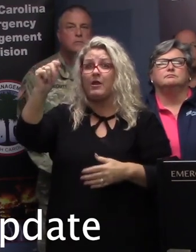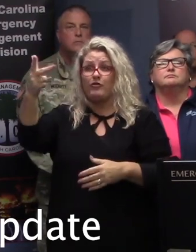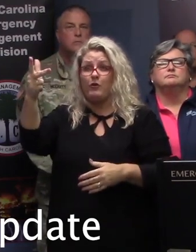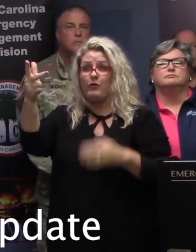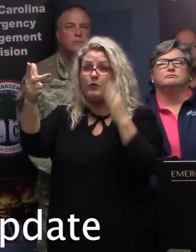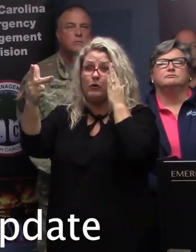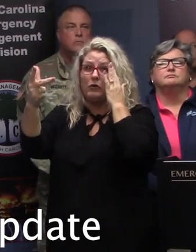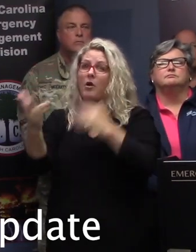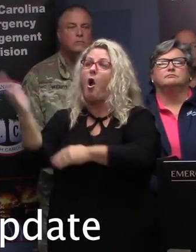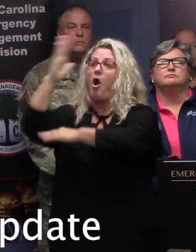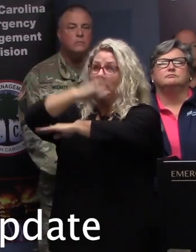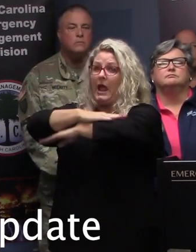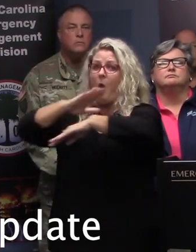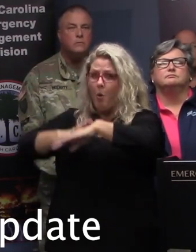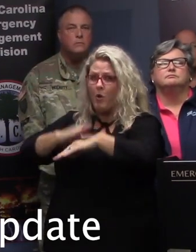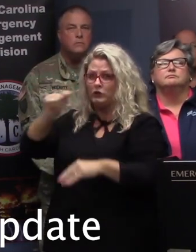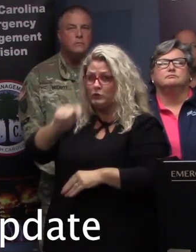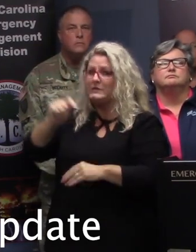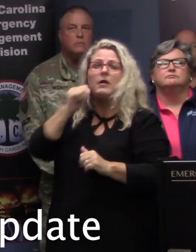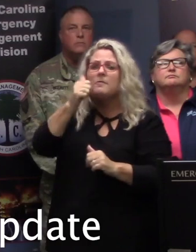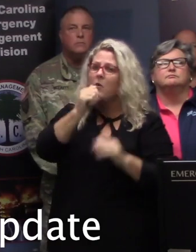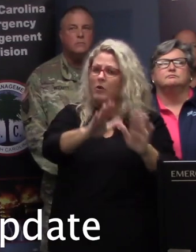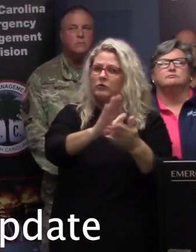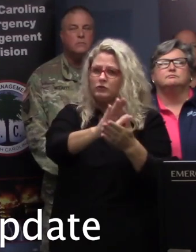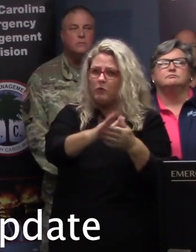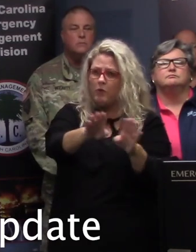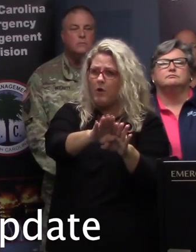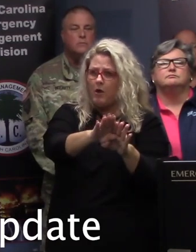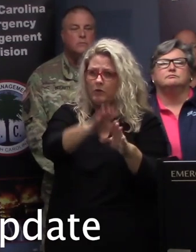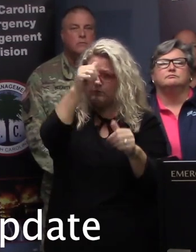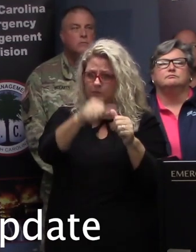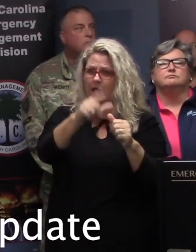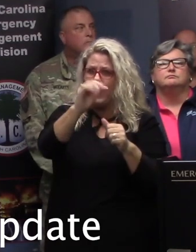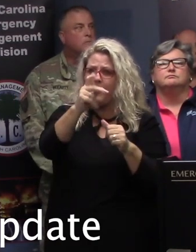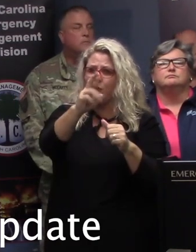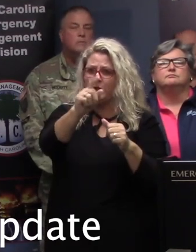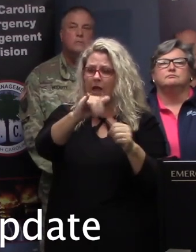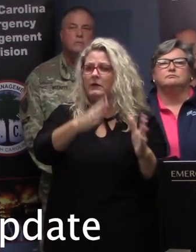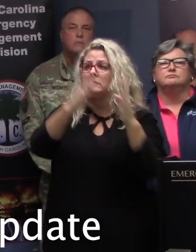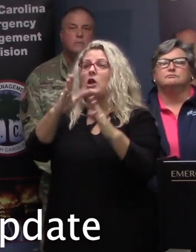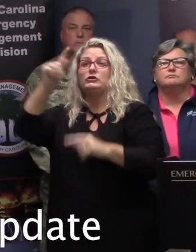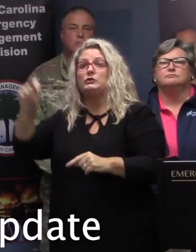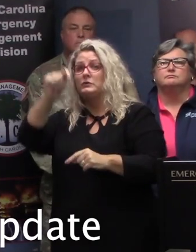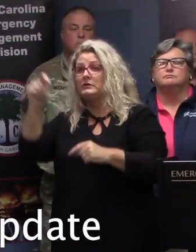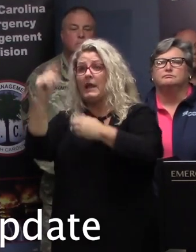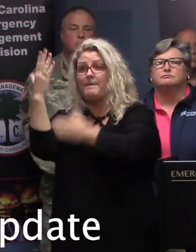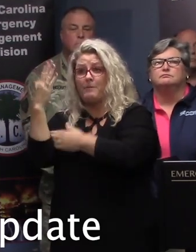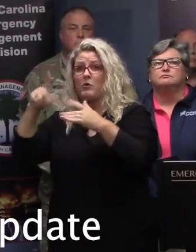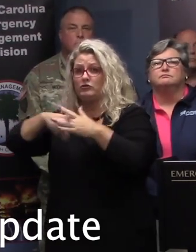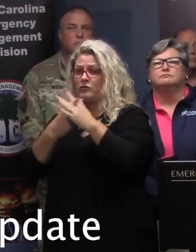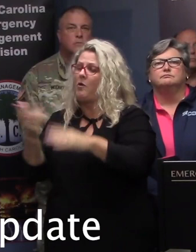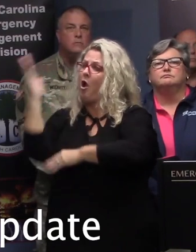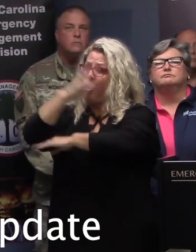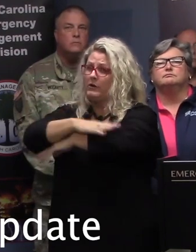for the entire day on Tuesday. Not tomorrow, Monday, school's not in on Labor Day. But starting Tuesday morning, all